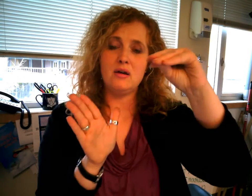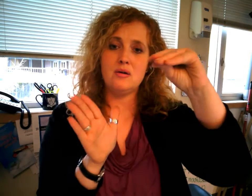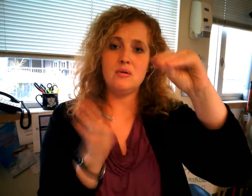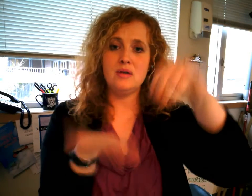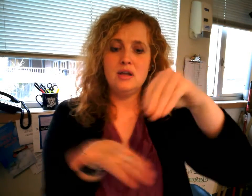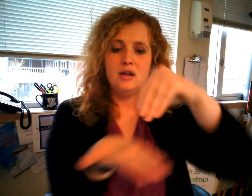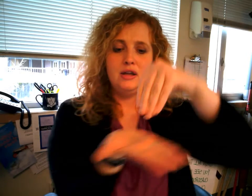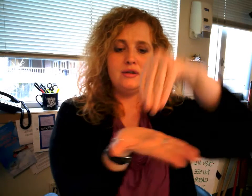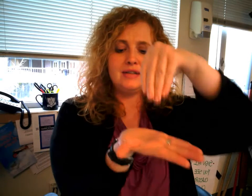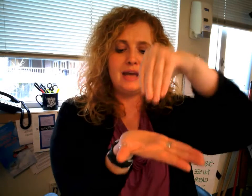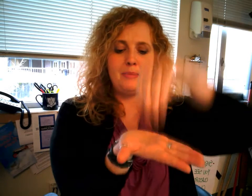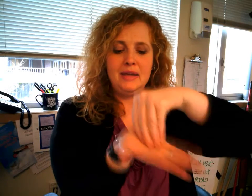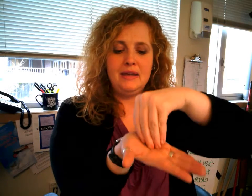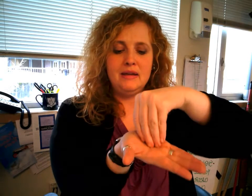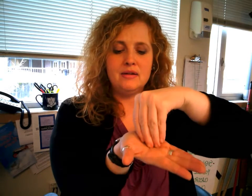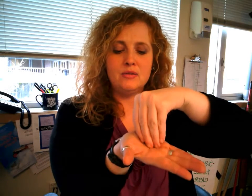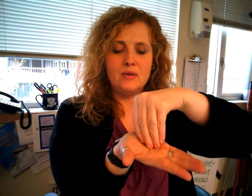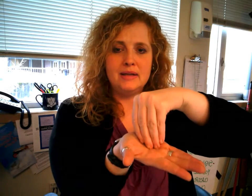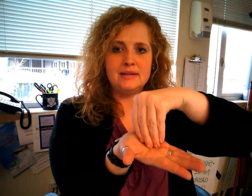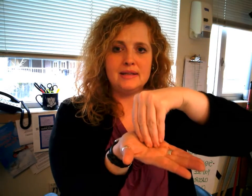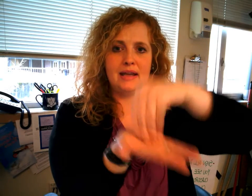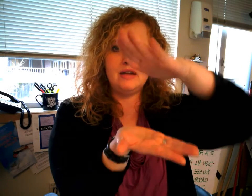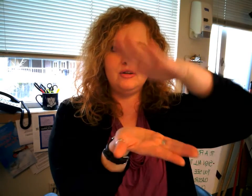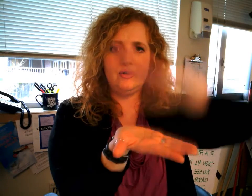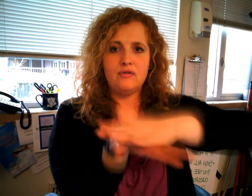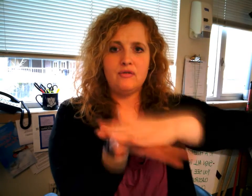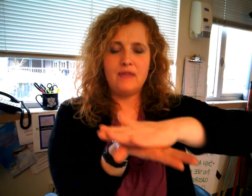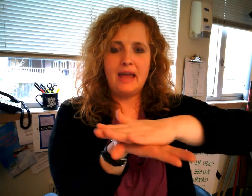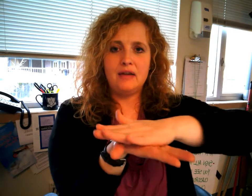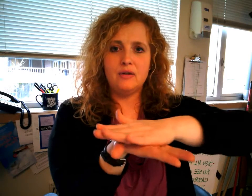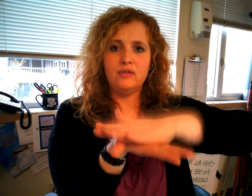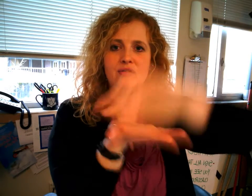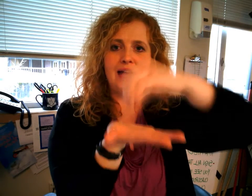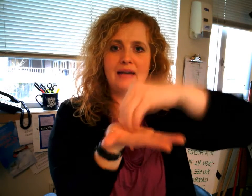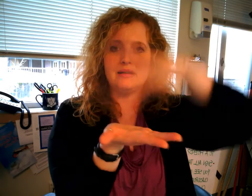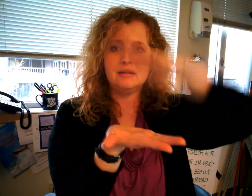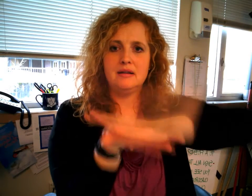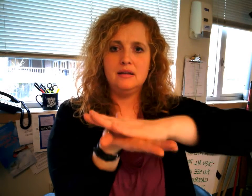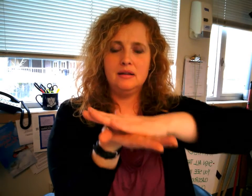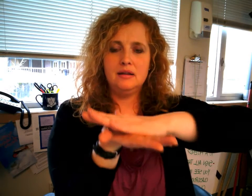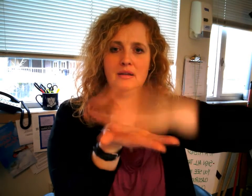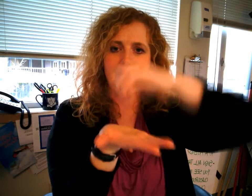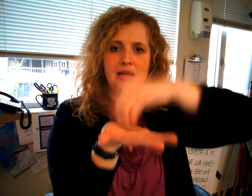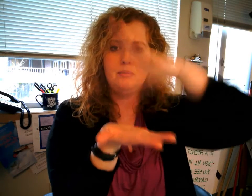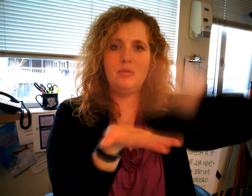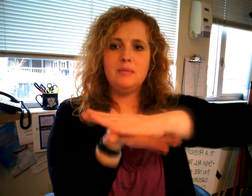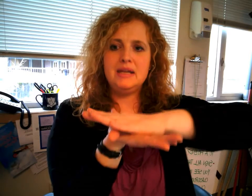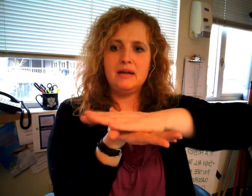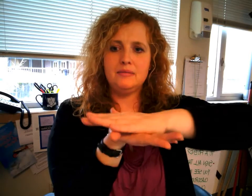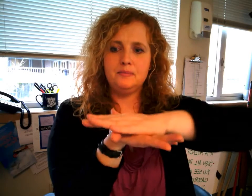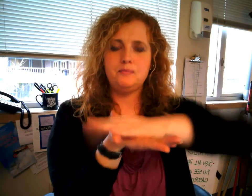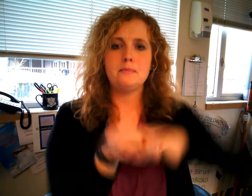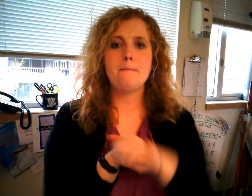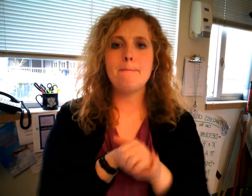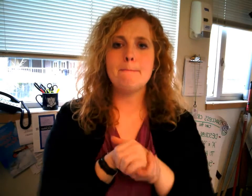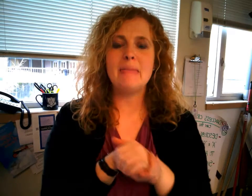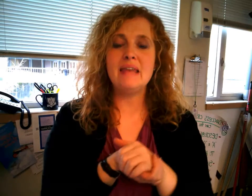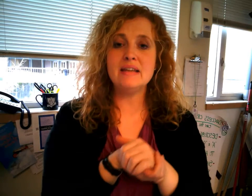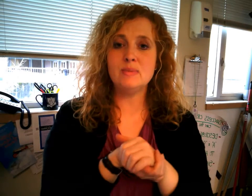you're tapping here once and then your hand goes flat put me down the next one is